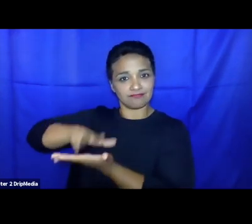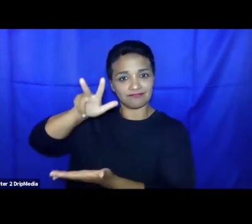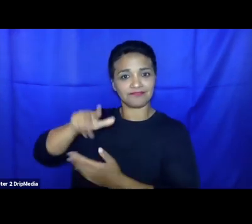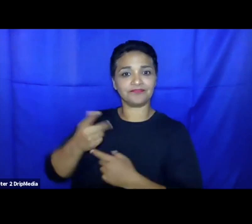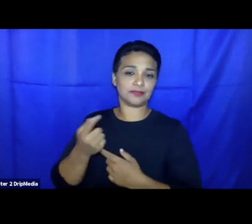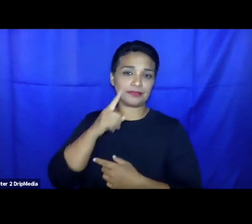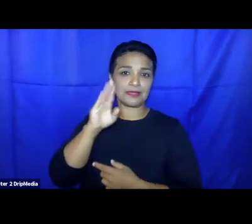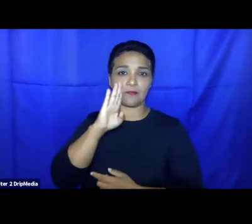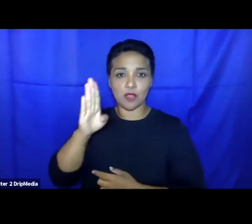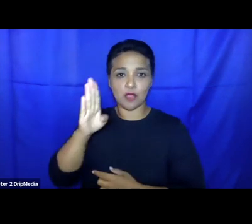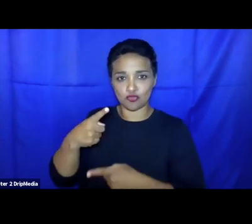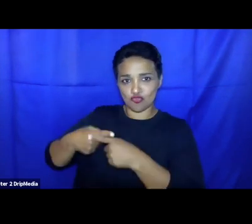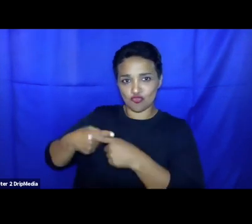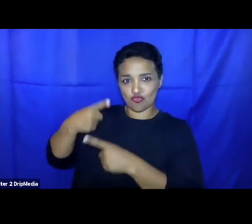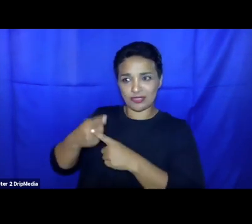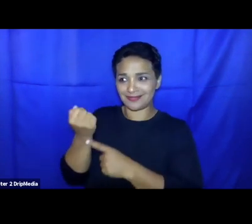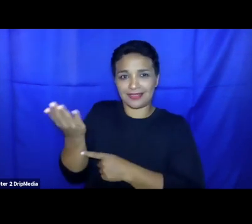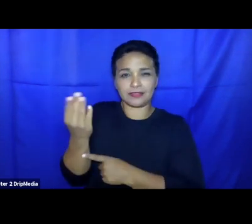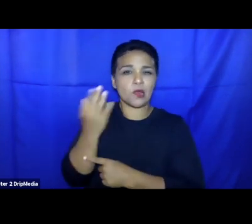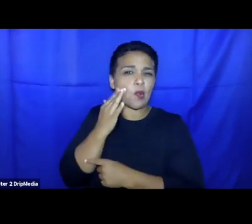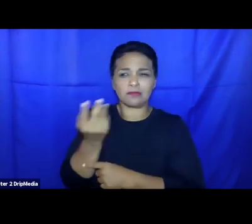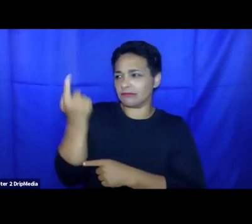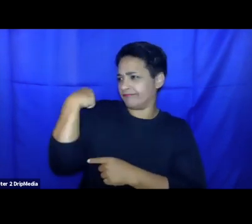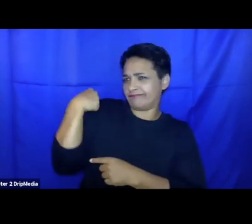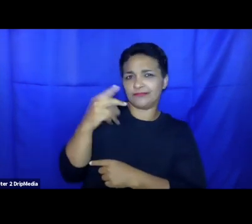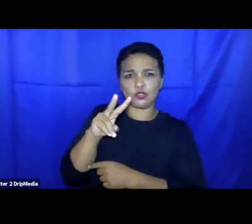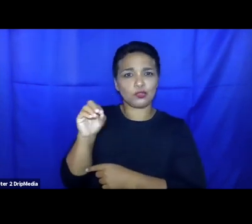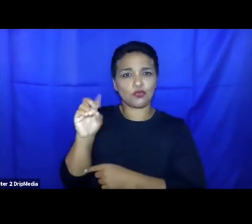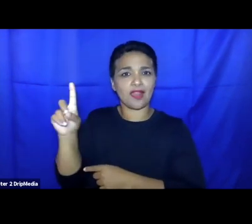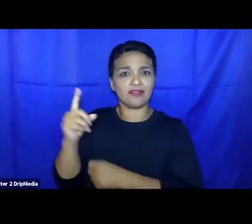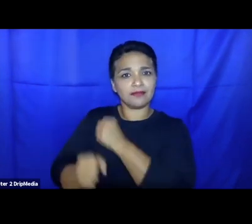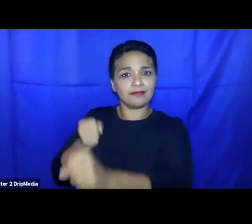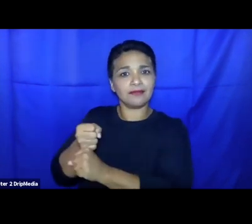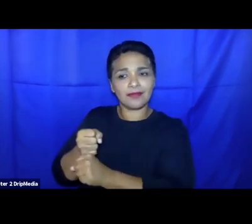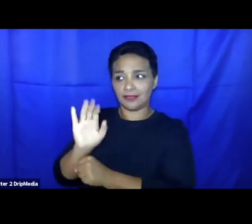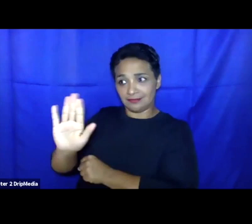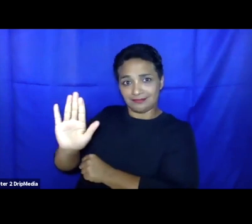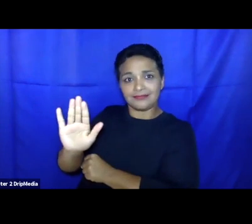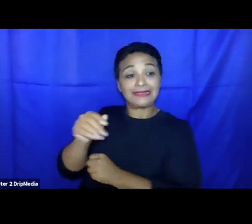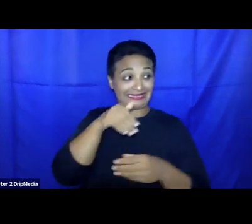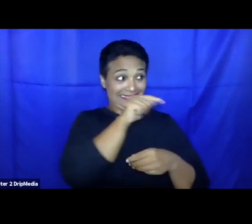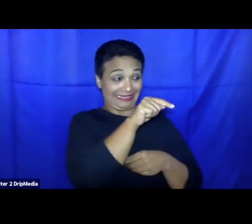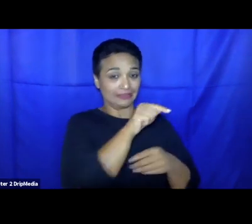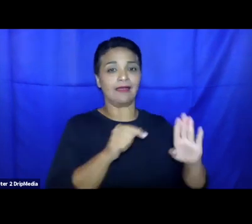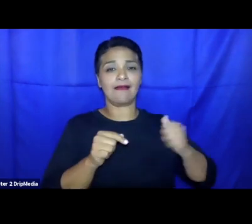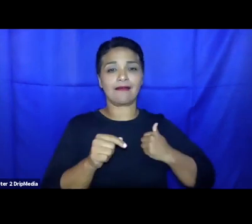-Greece case in 2011, right? This is all predicated on Canada's own internal human rights obligations.